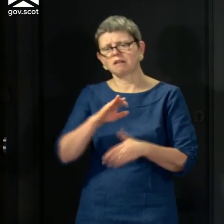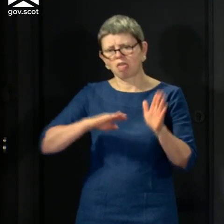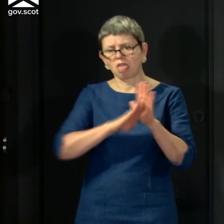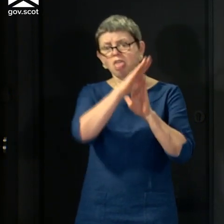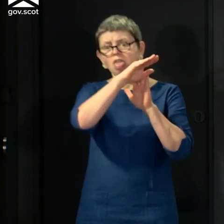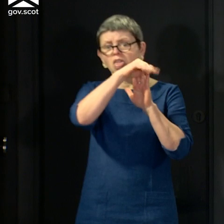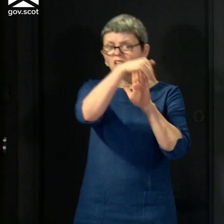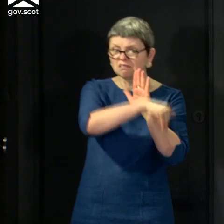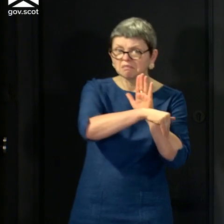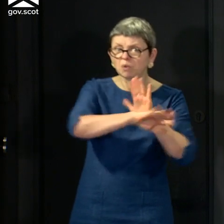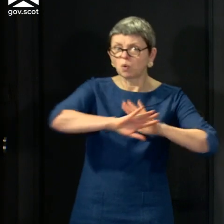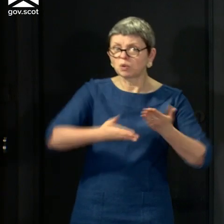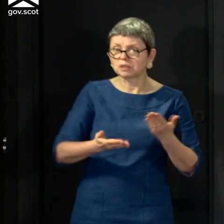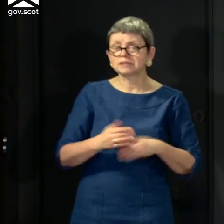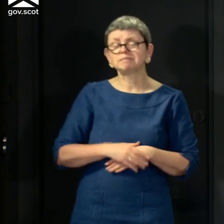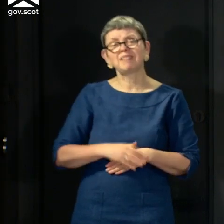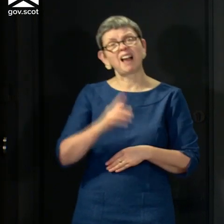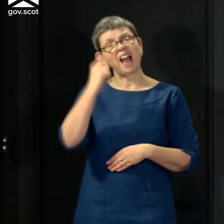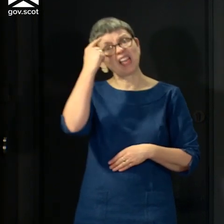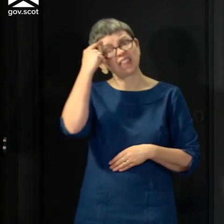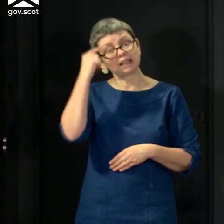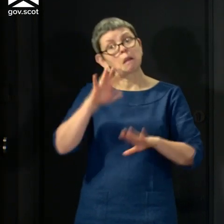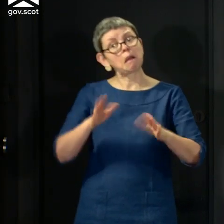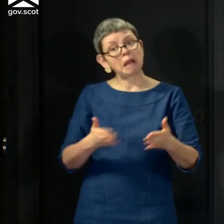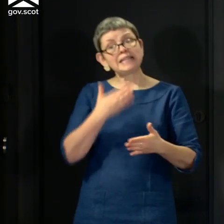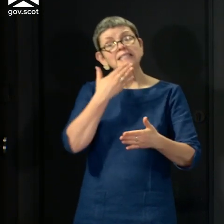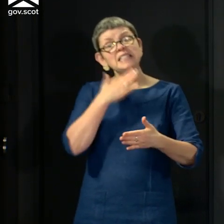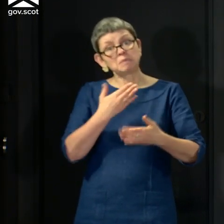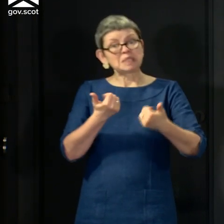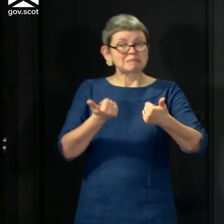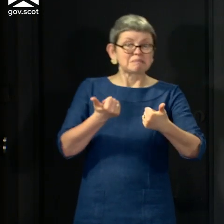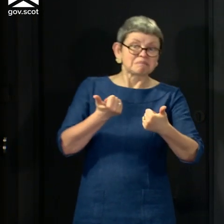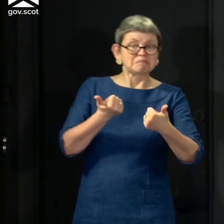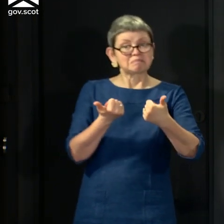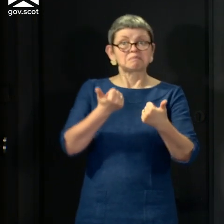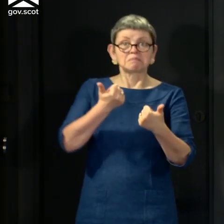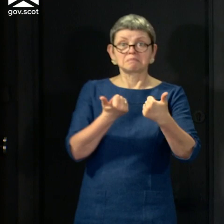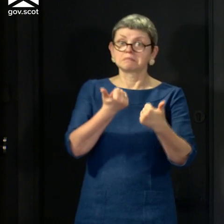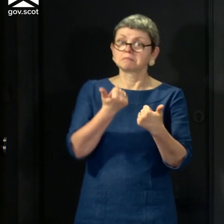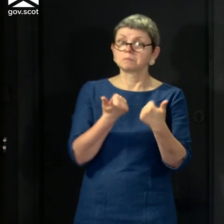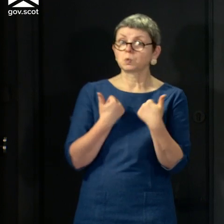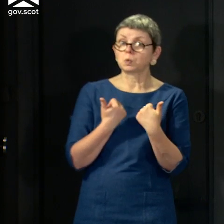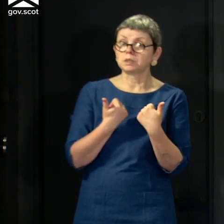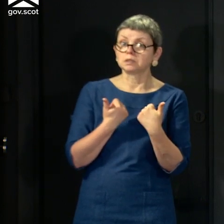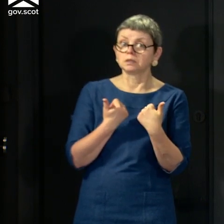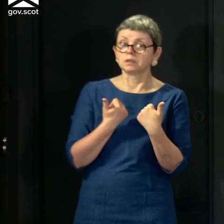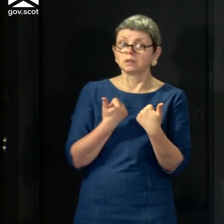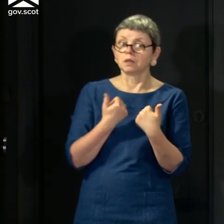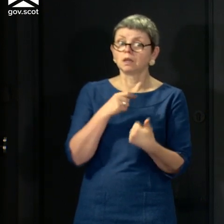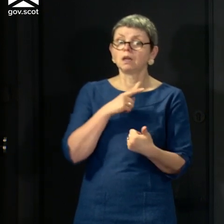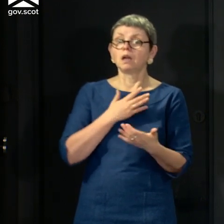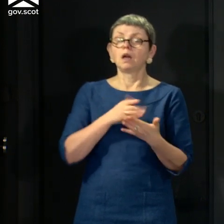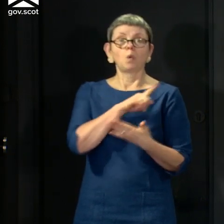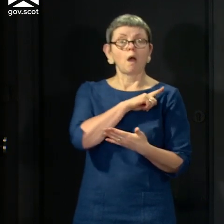I think we're seeing positive signs of progress against this virus, principally in terms of the